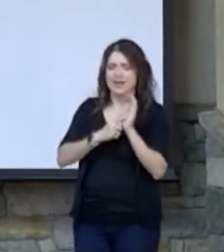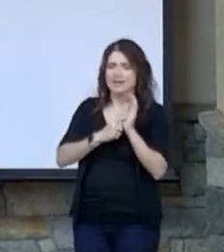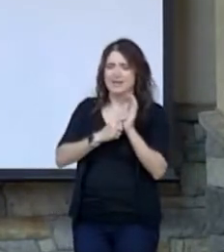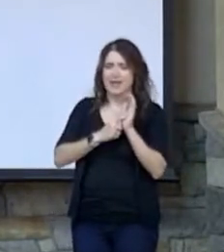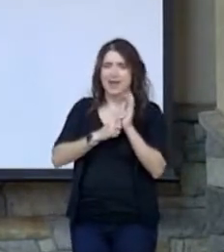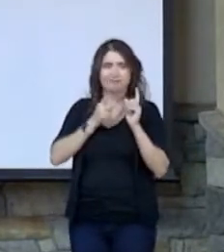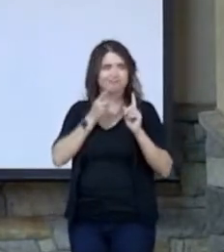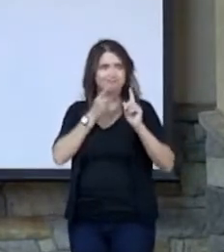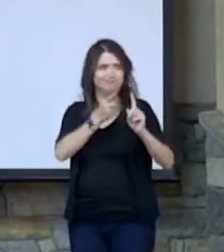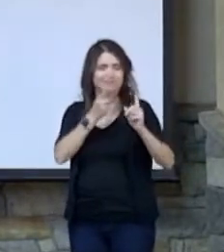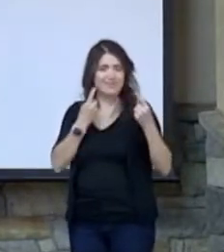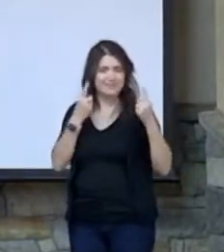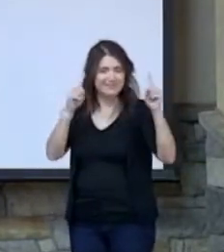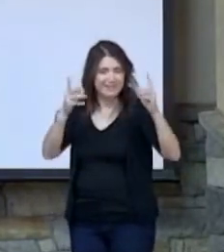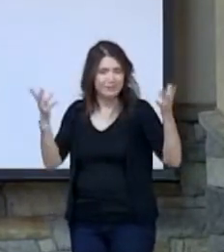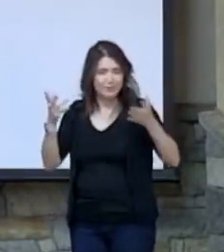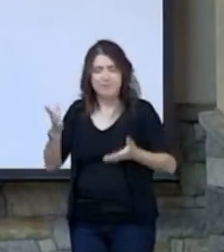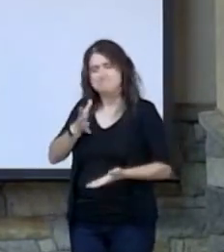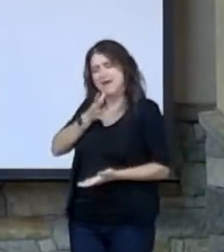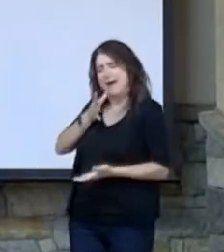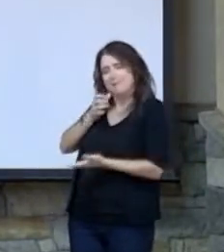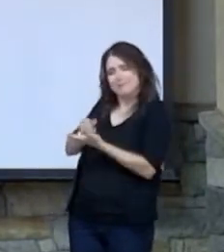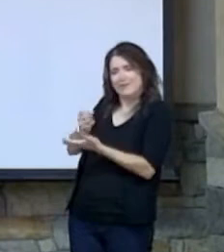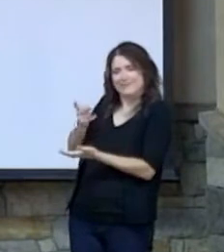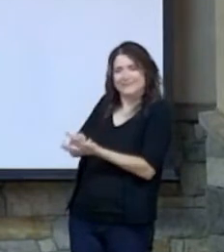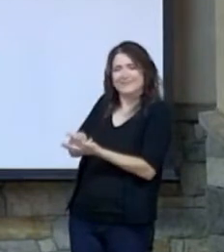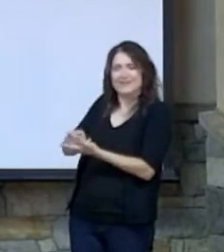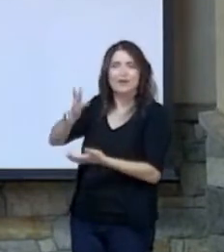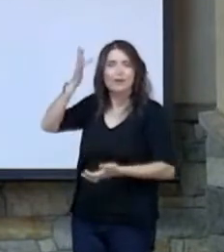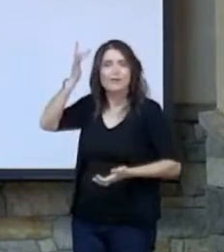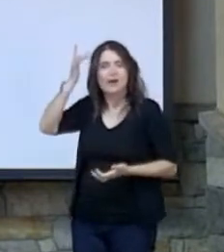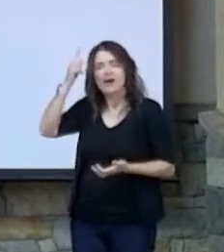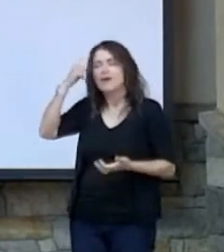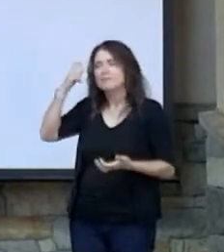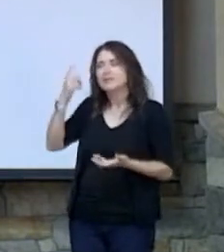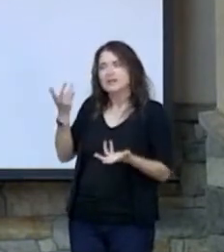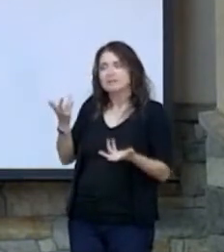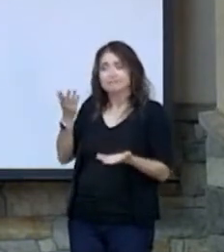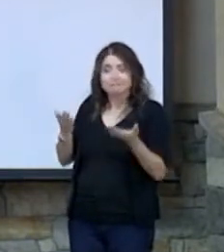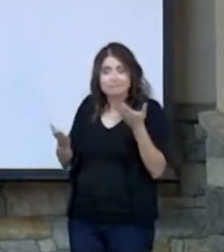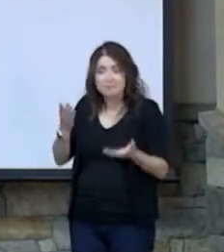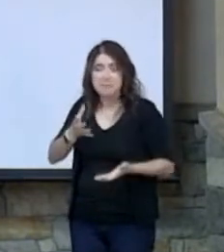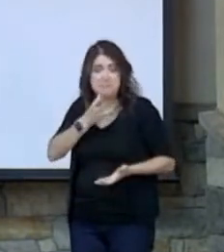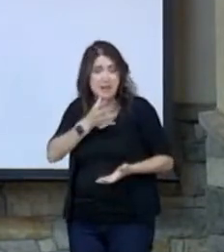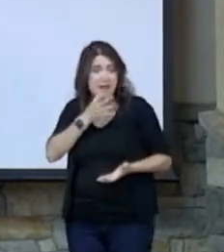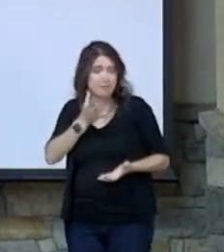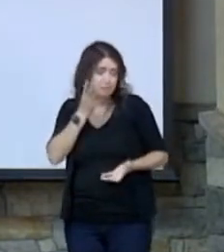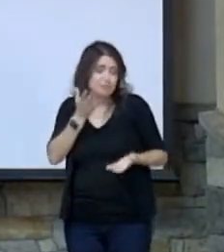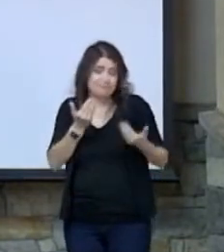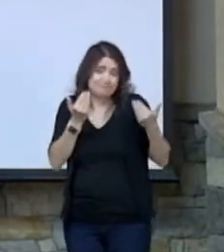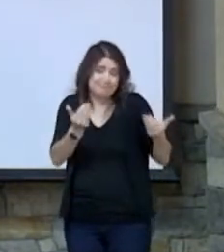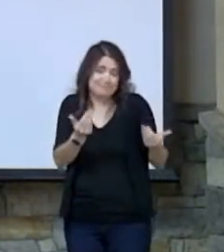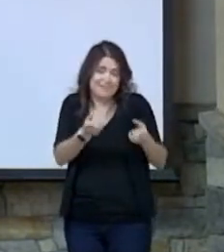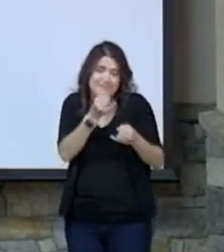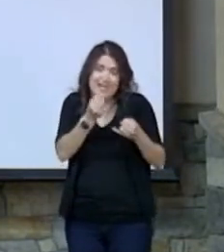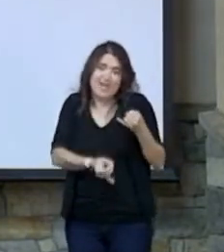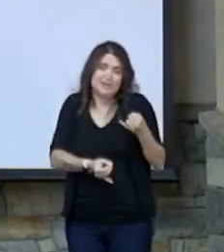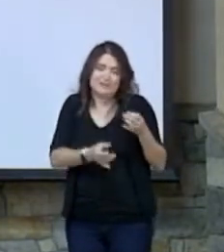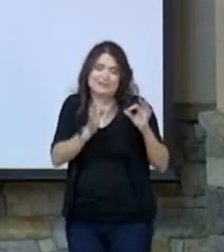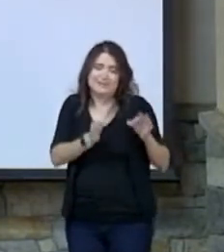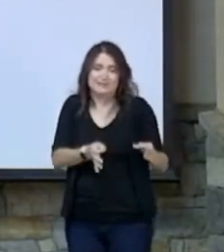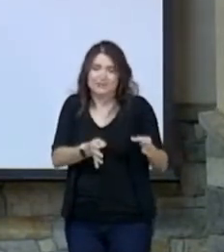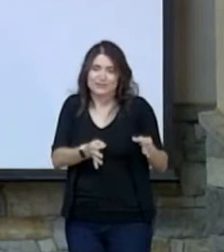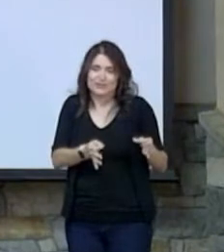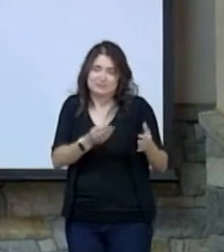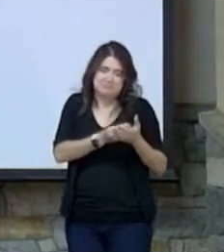their success was going to be mom's approval because ultimately, more than likely, mom would be the one that would make the final decision